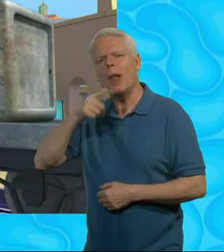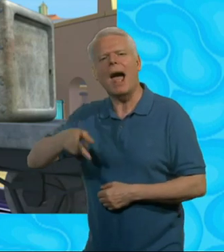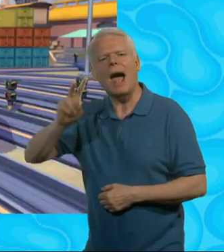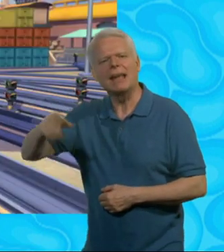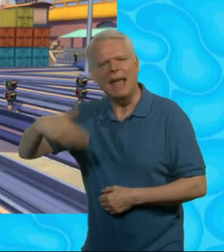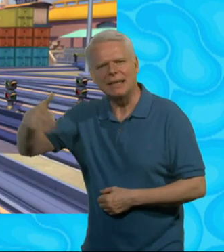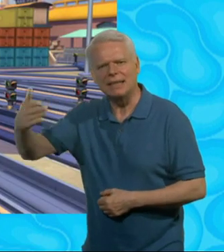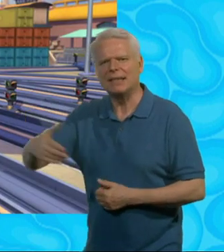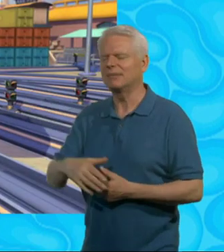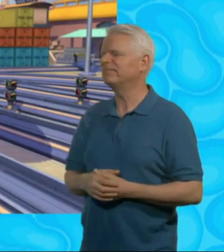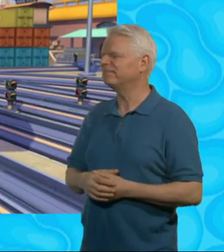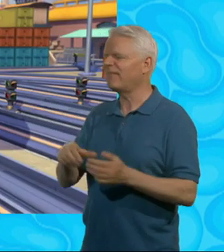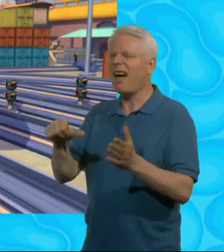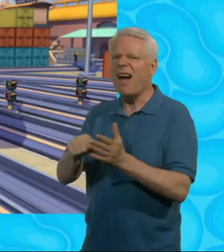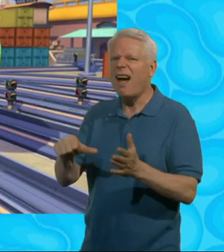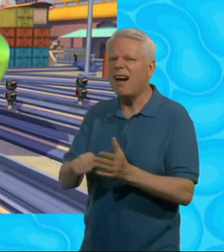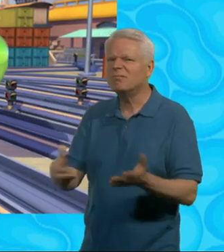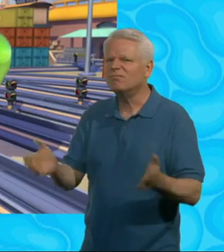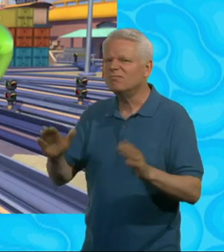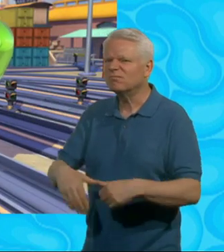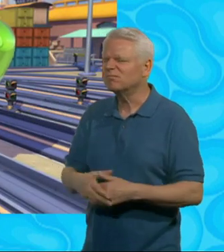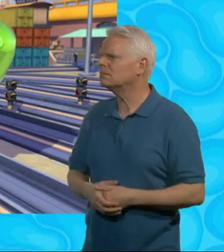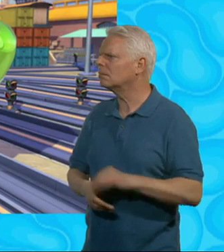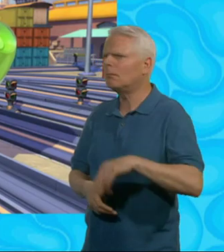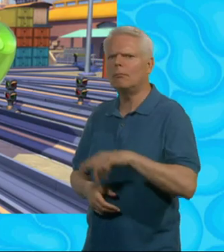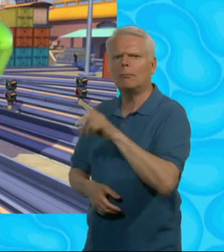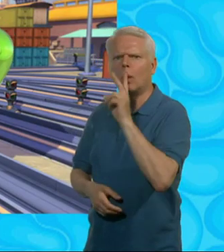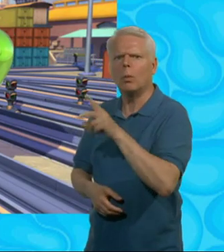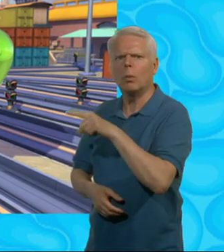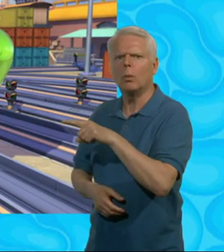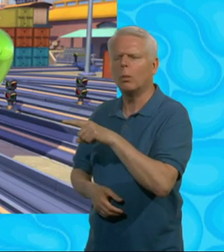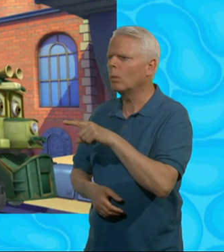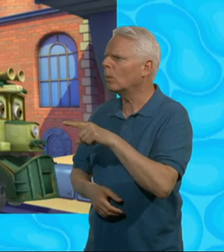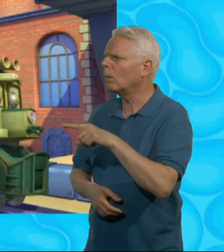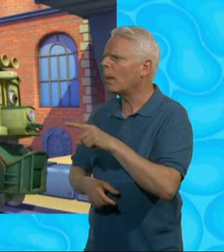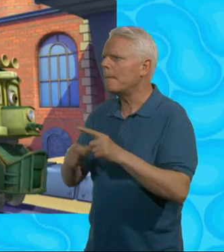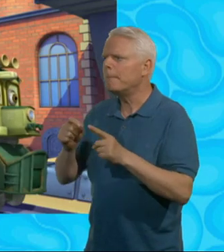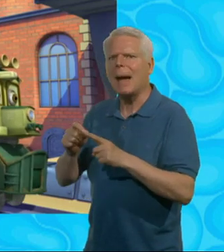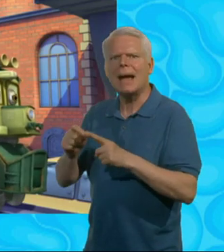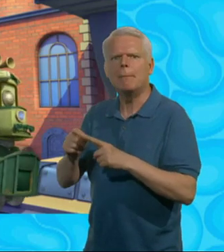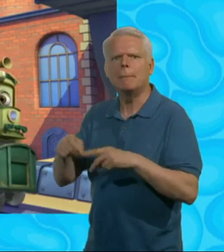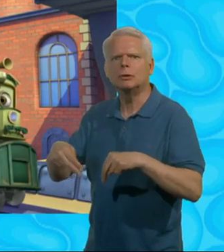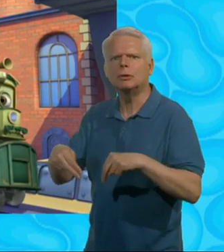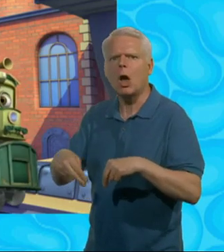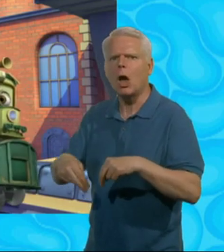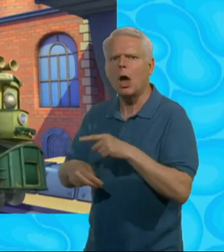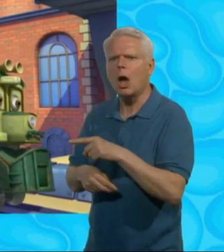Huh? Look! It's Peckham! What are you doing in there? I don't believe it. You were right,